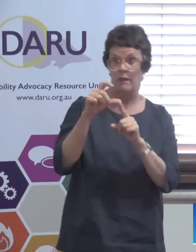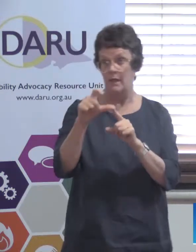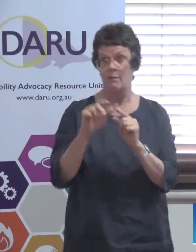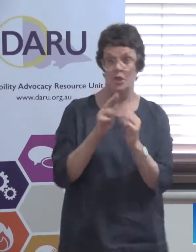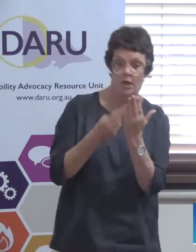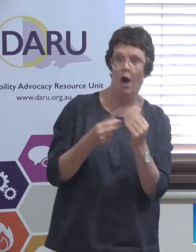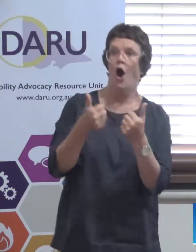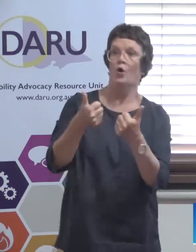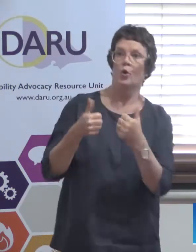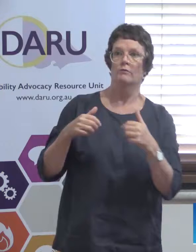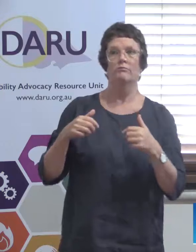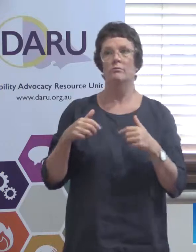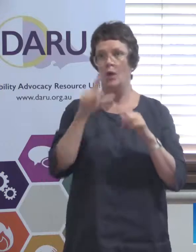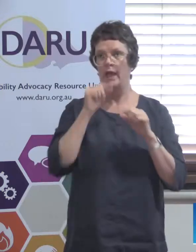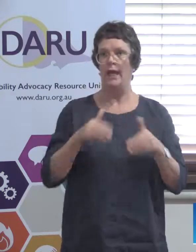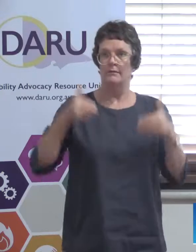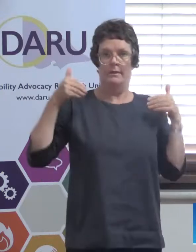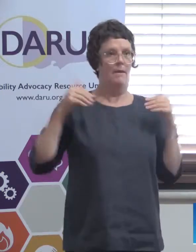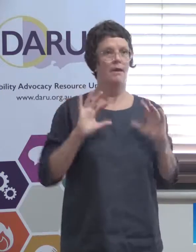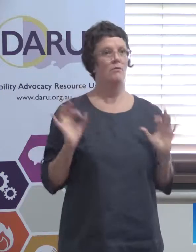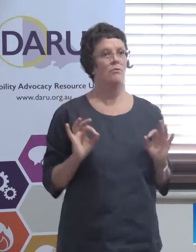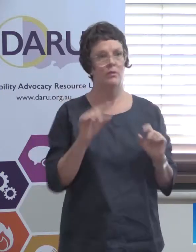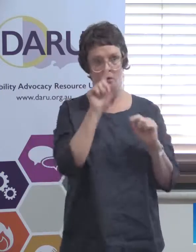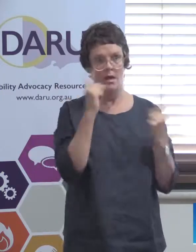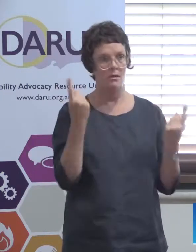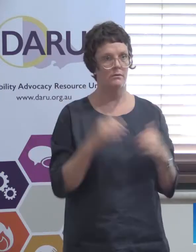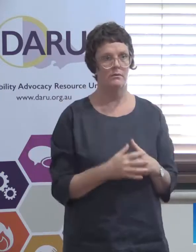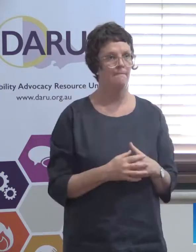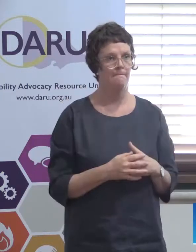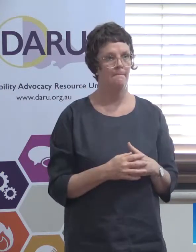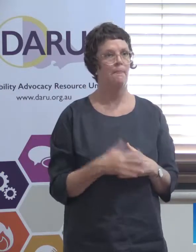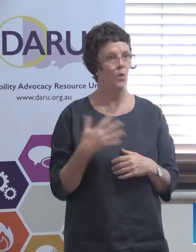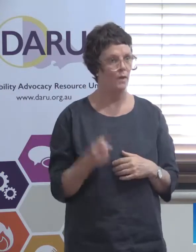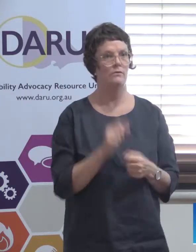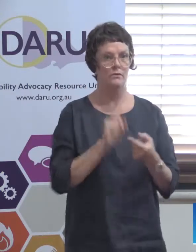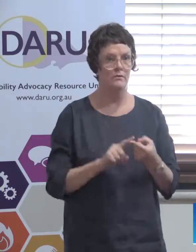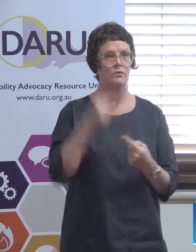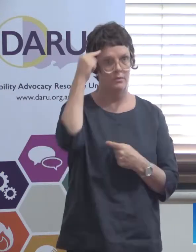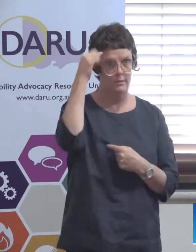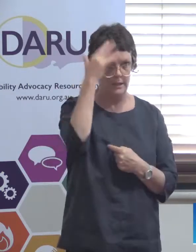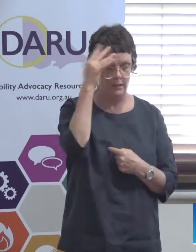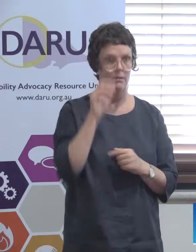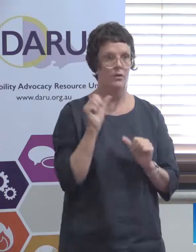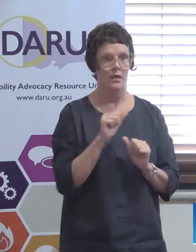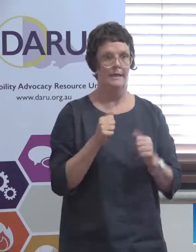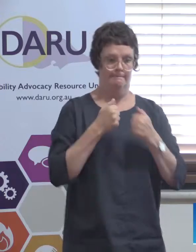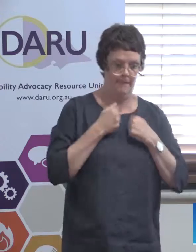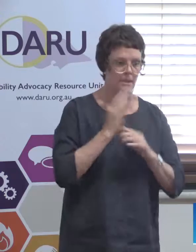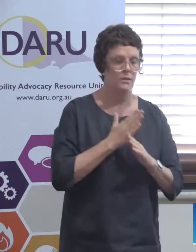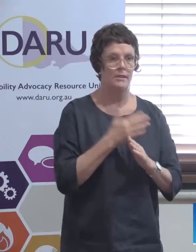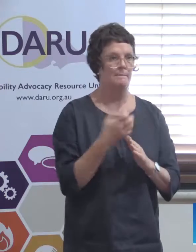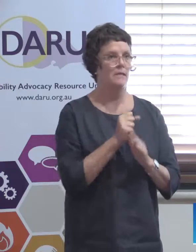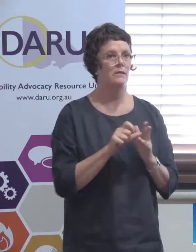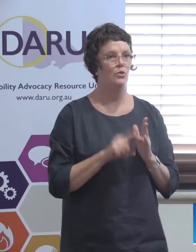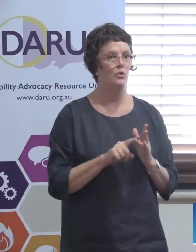we can let go of that now because they did it and that's okay you actually you can't afford to you just have to keep thinking no whatever beat I can do in my patch I